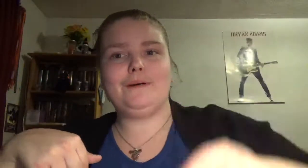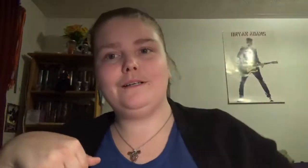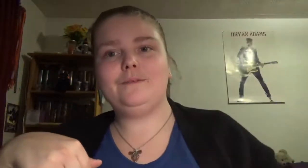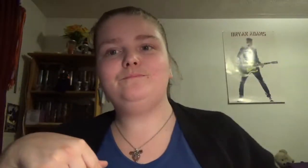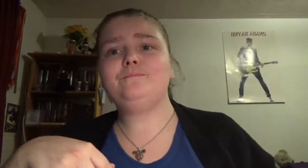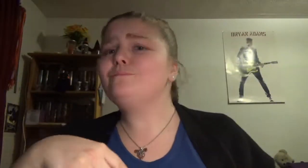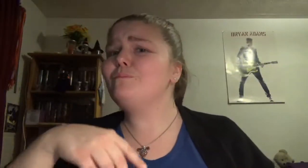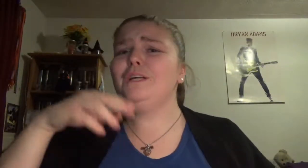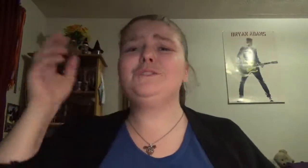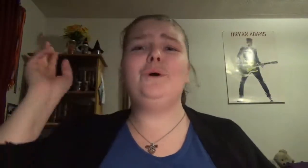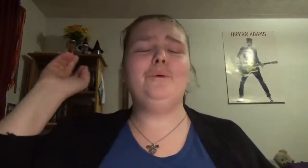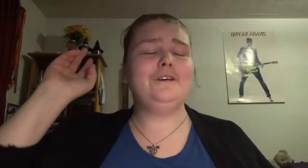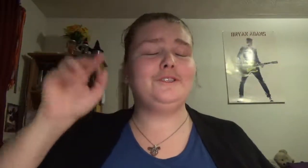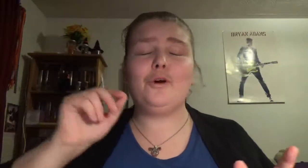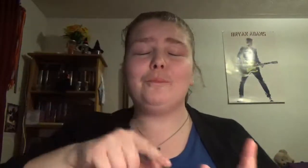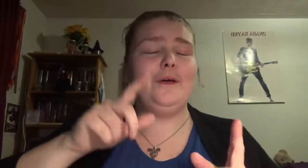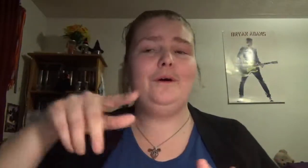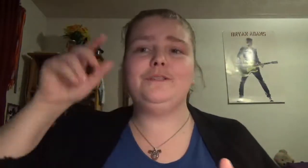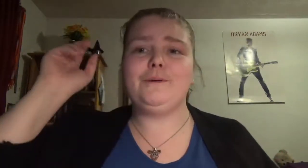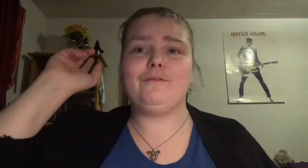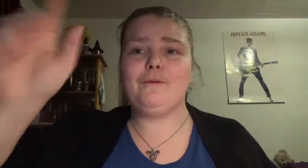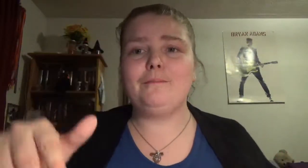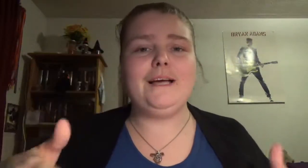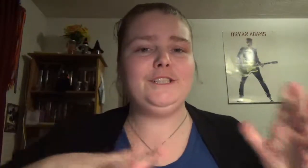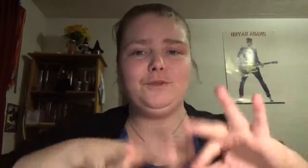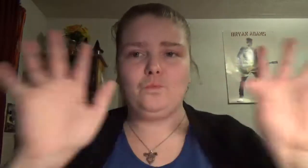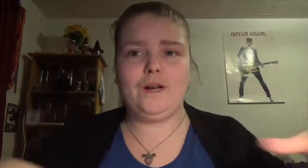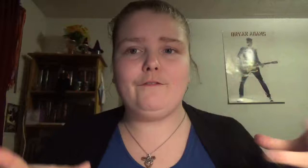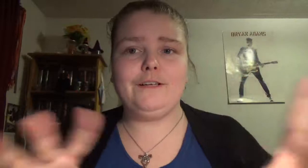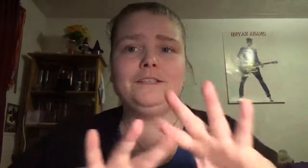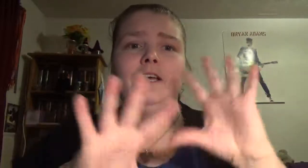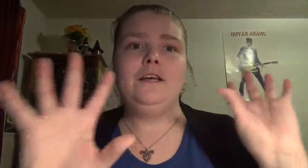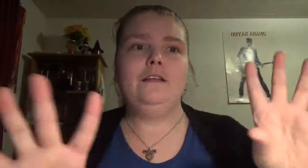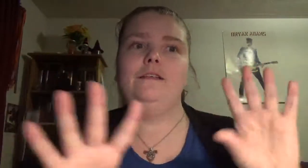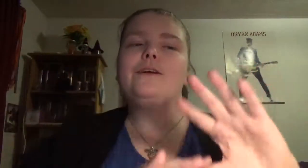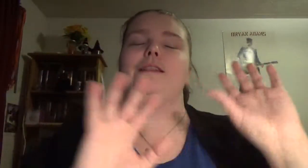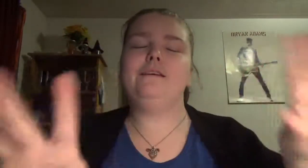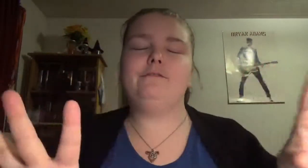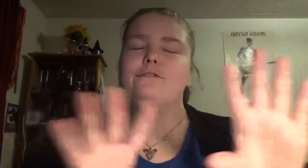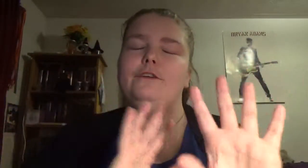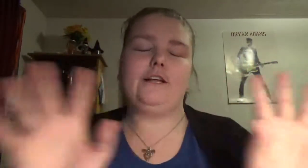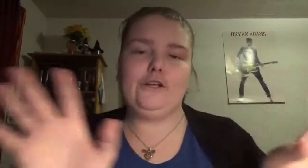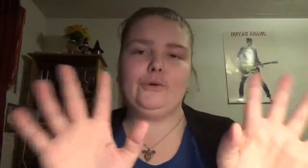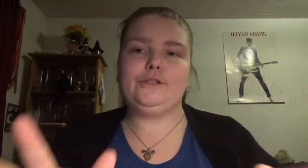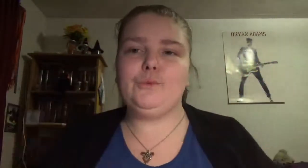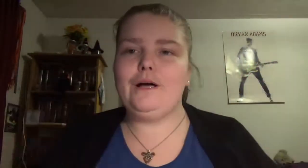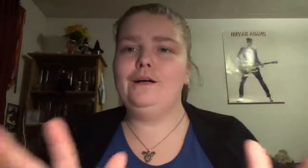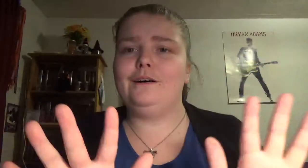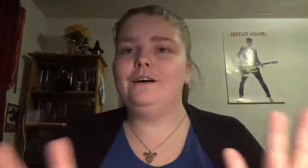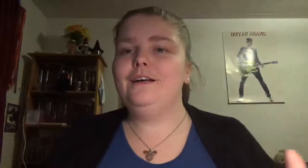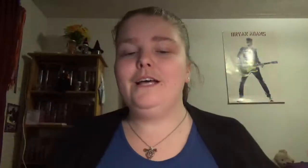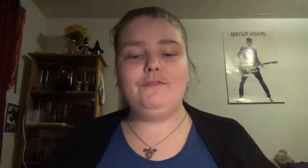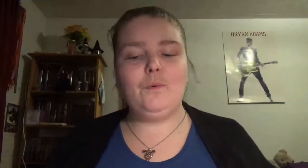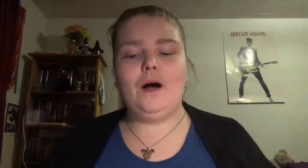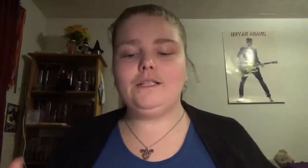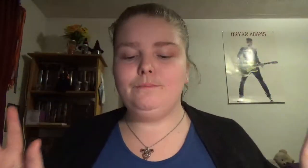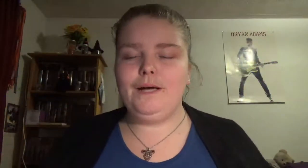a school scorpio separate from pisces and whatever and you can leave it alone as well if you want but